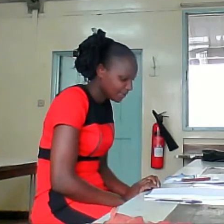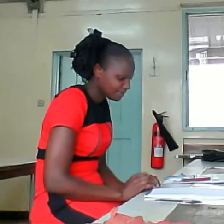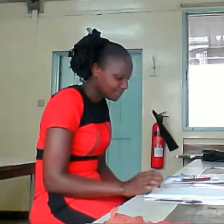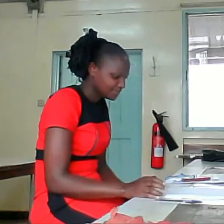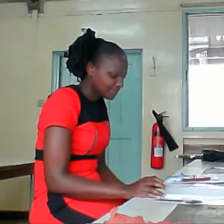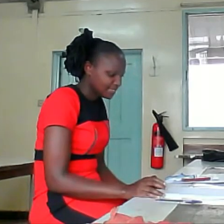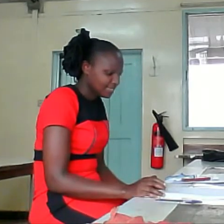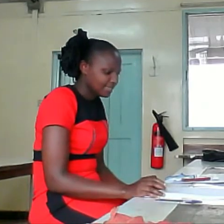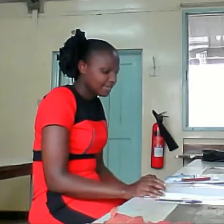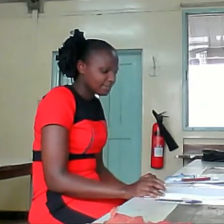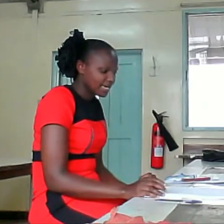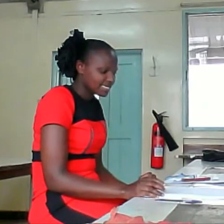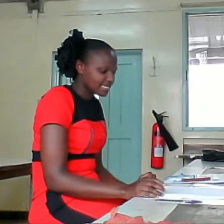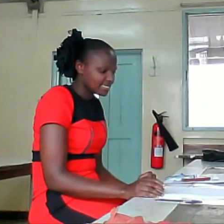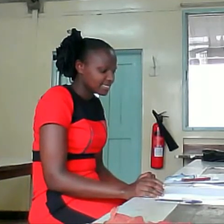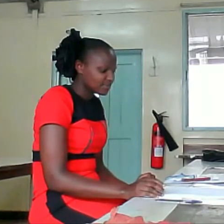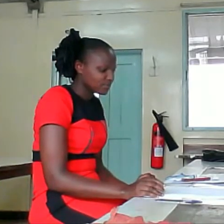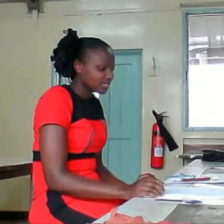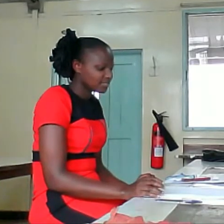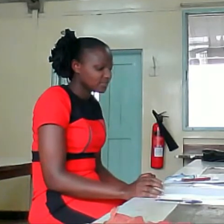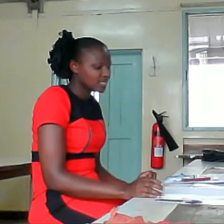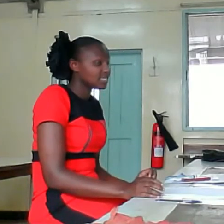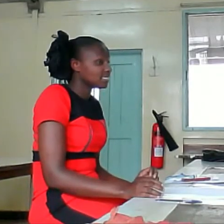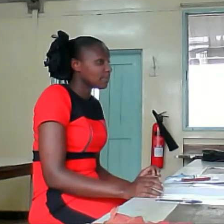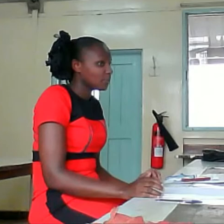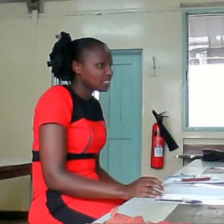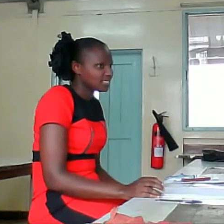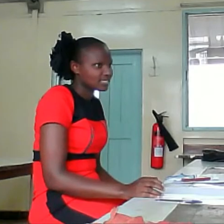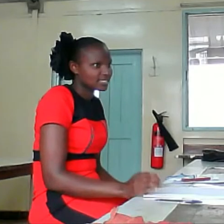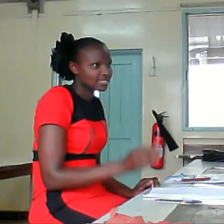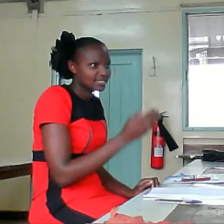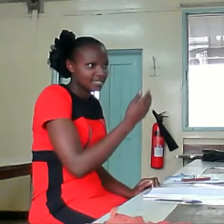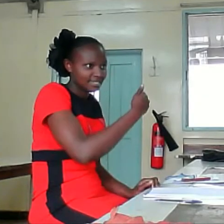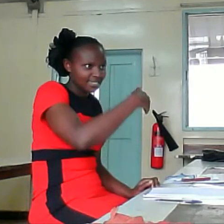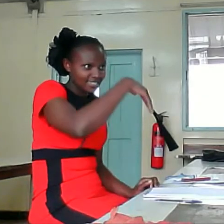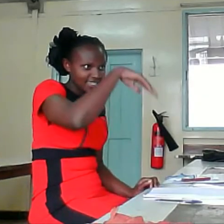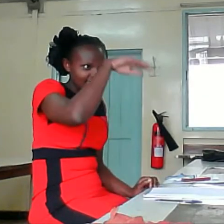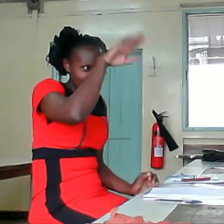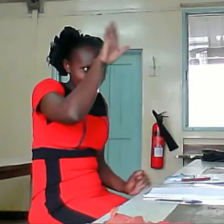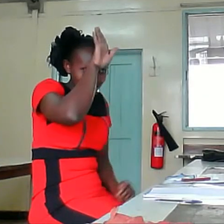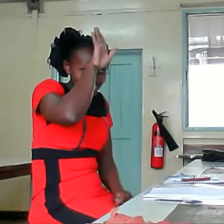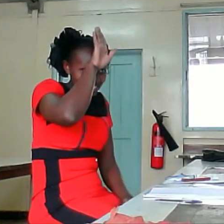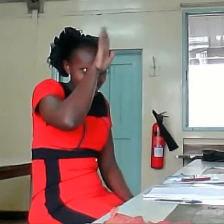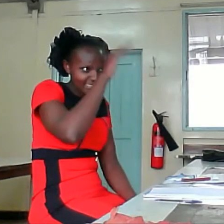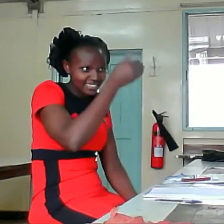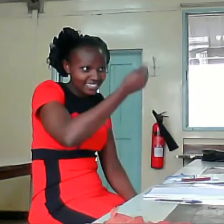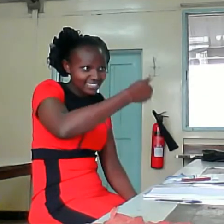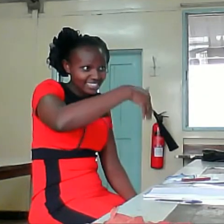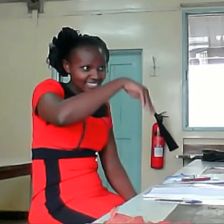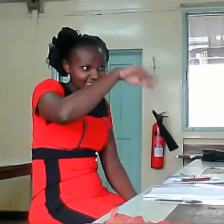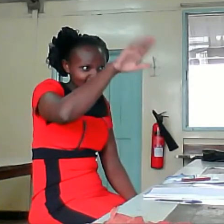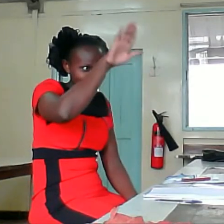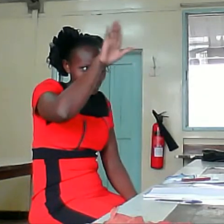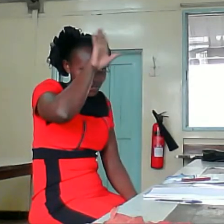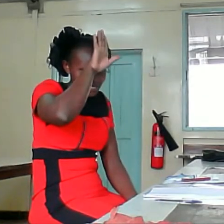Then mercy. We started with disappointment. Disappoint. Disappoint.